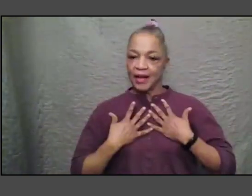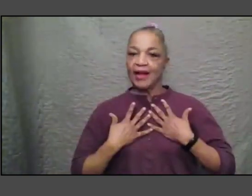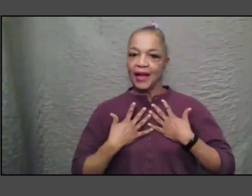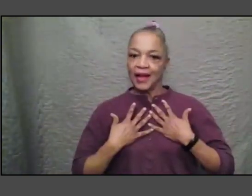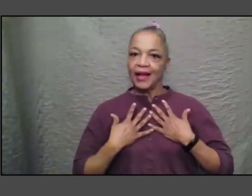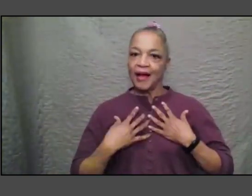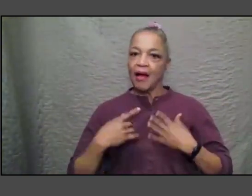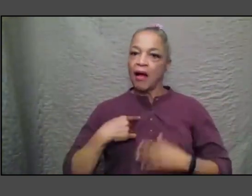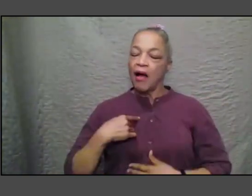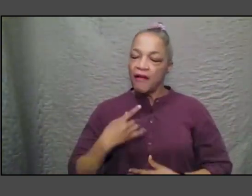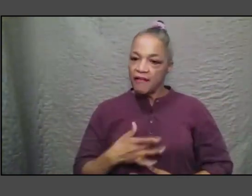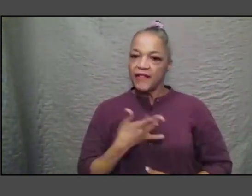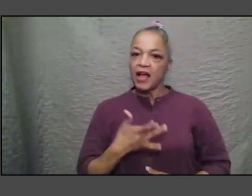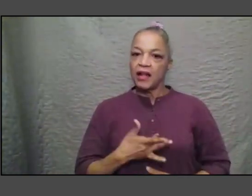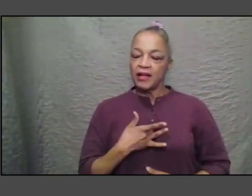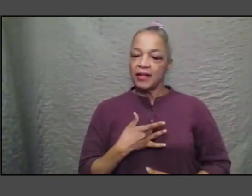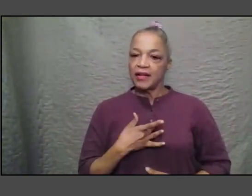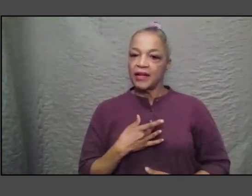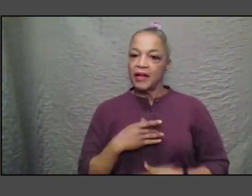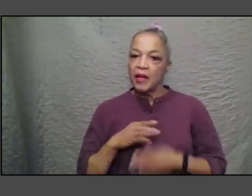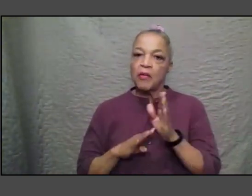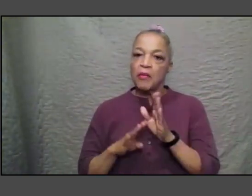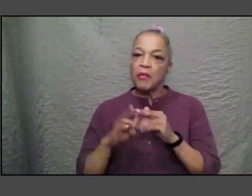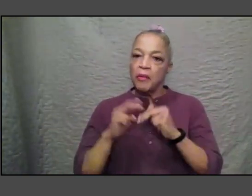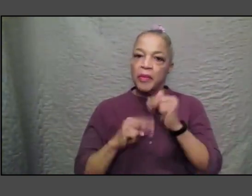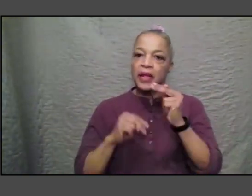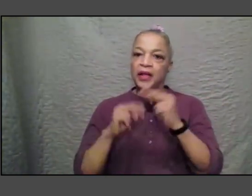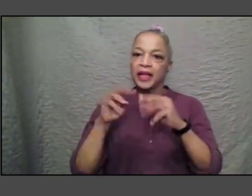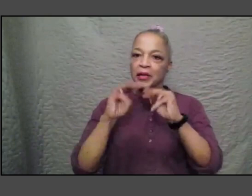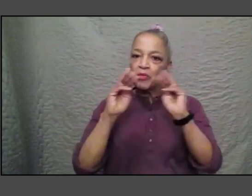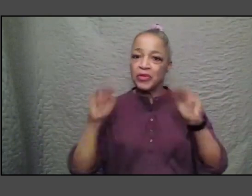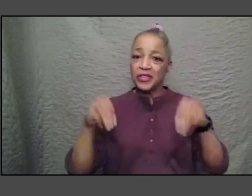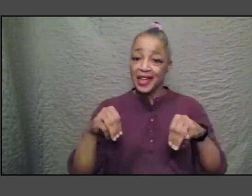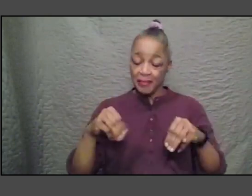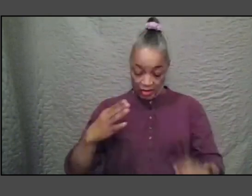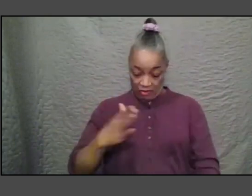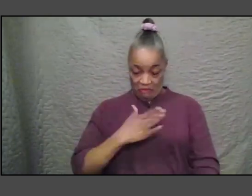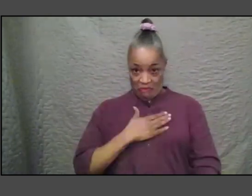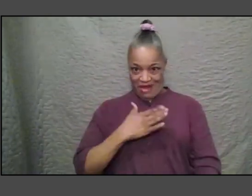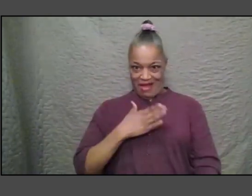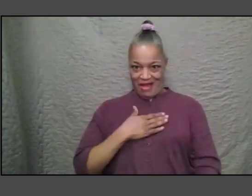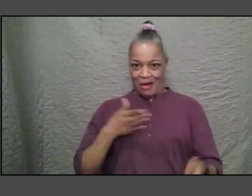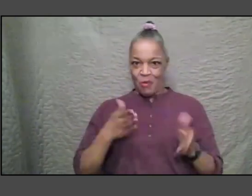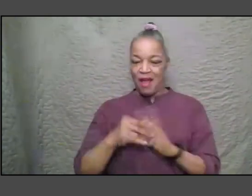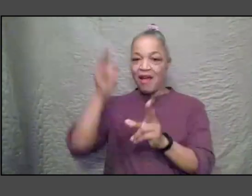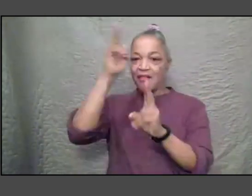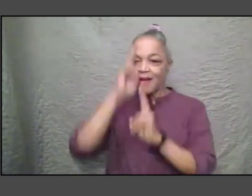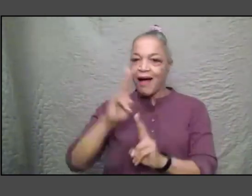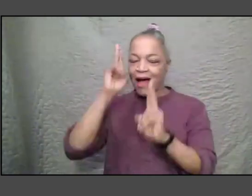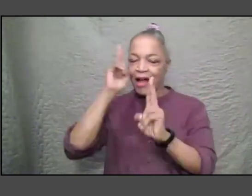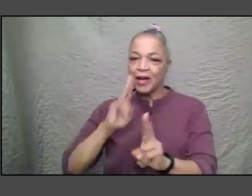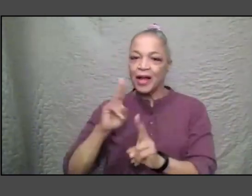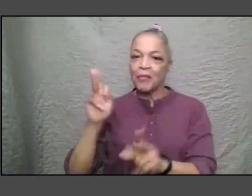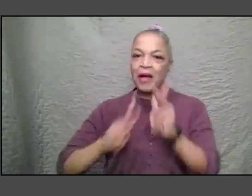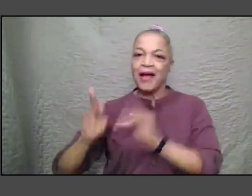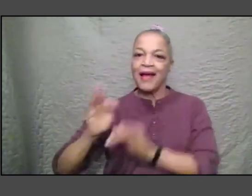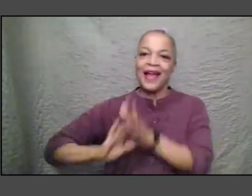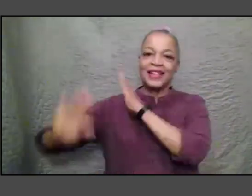building a museum was my way of honoring my ancestors um who i don't even know but the struggle